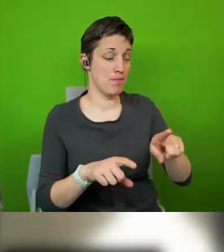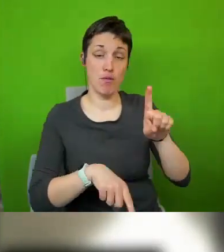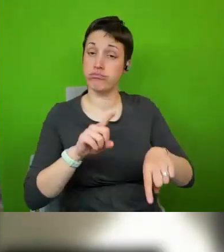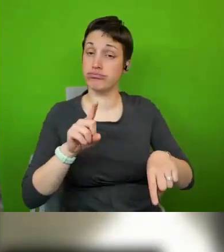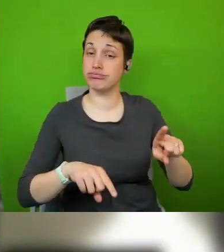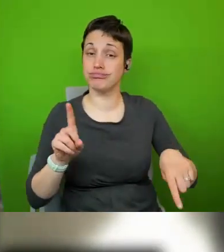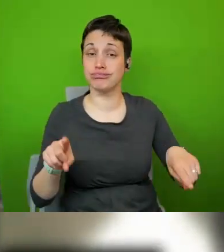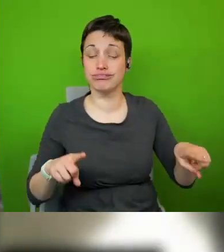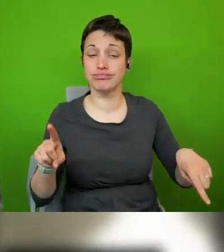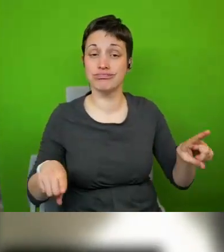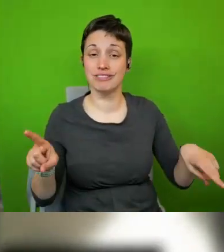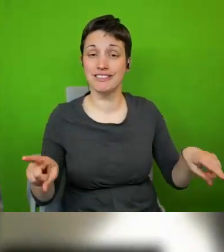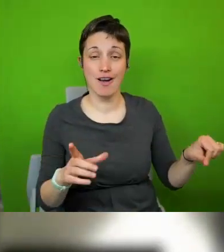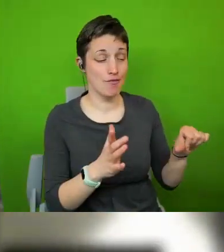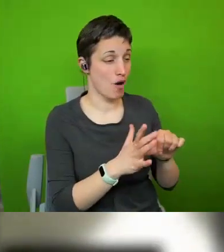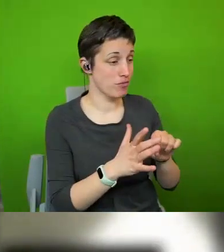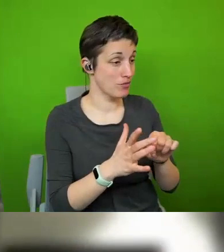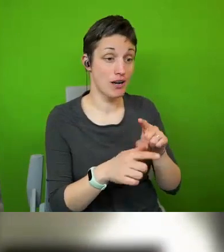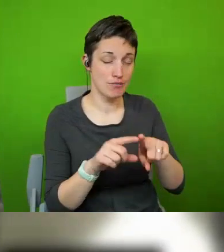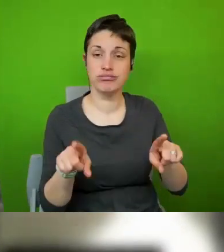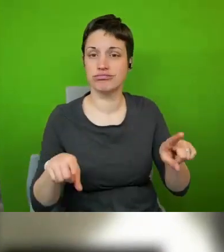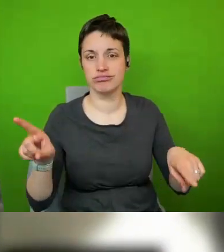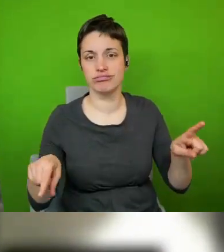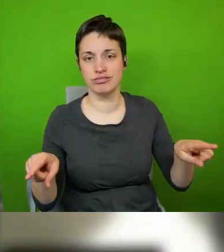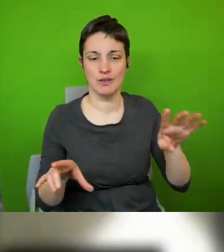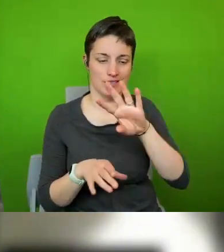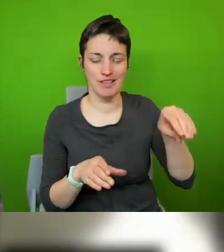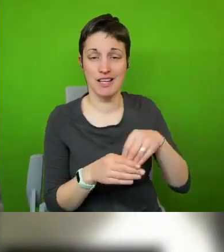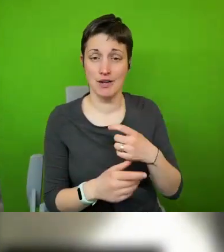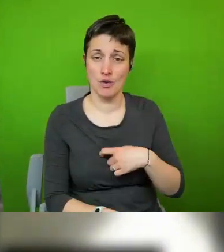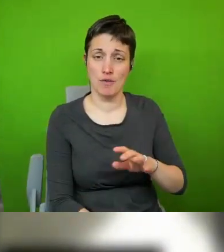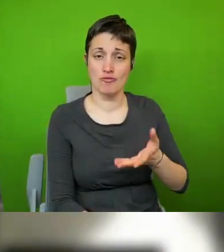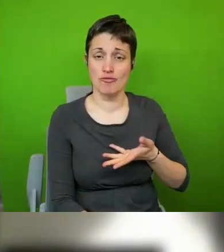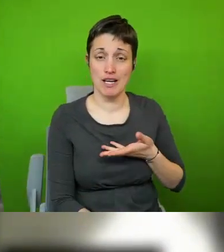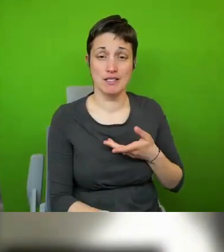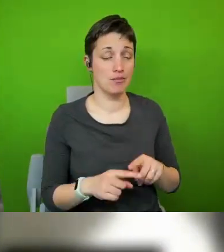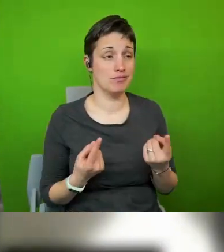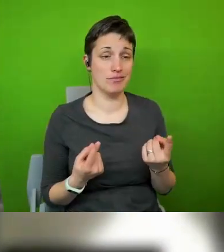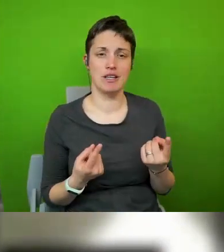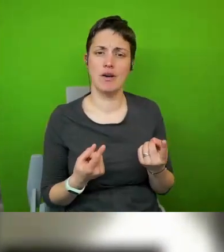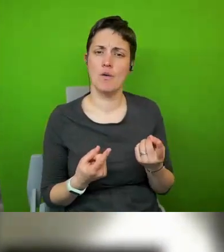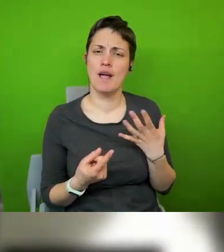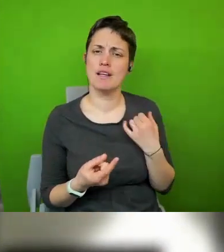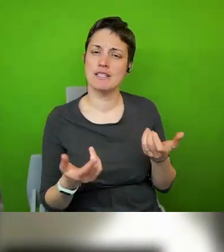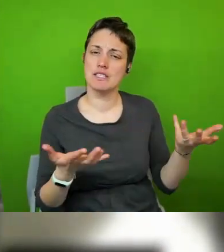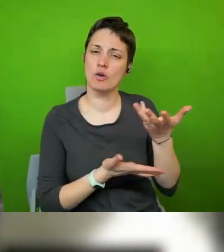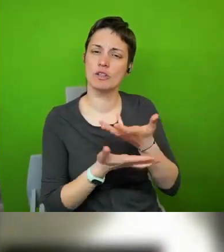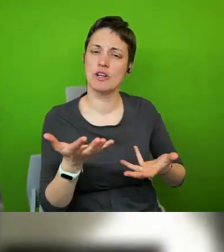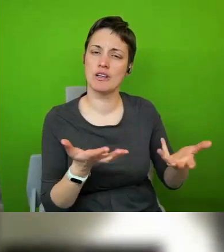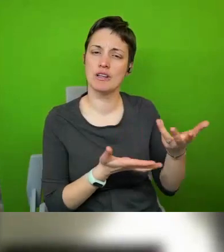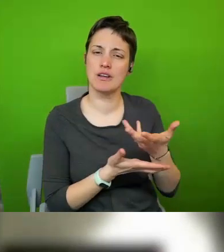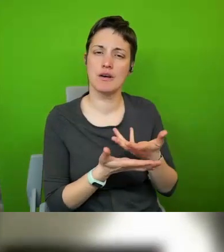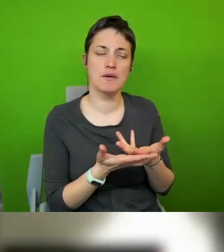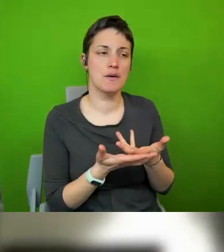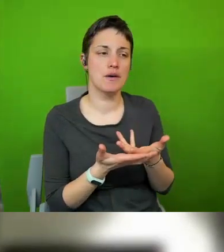problems that all can be accommodated in human rights we had a fantastic debate here in the city of grads about the noise that you make